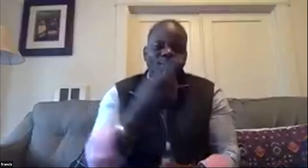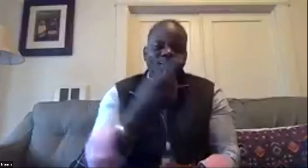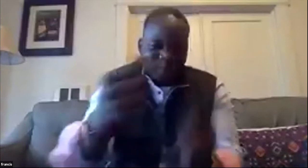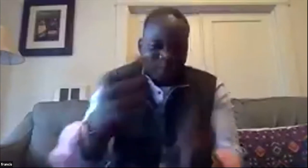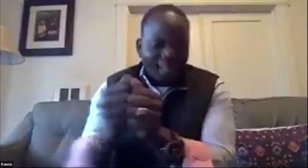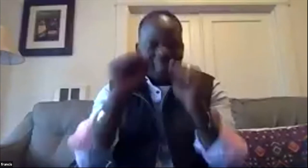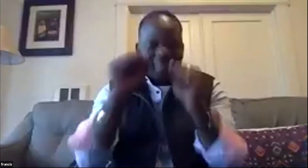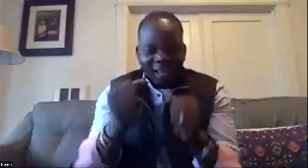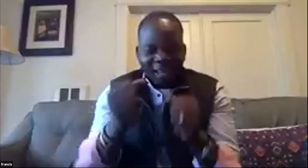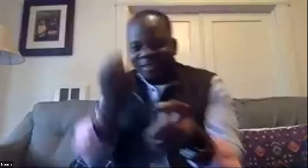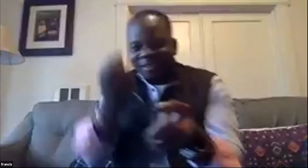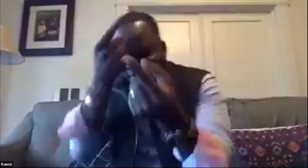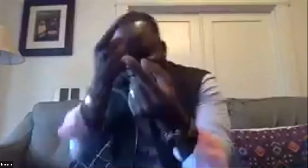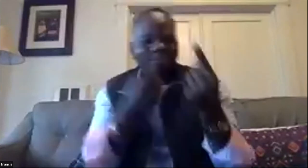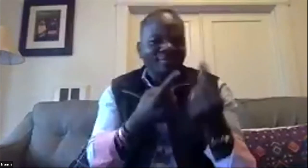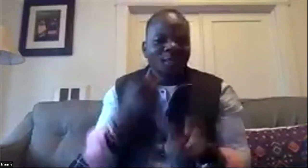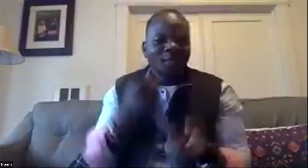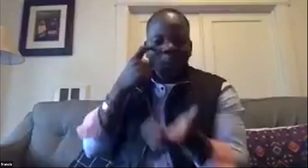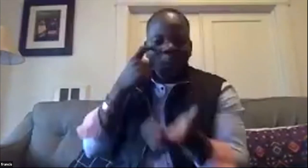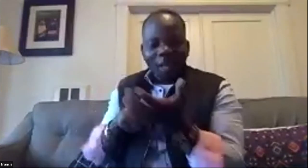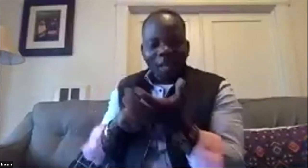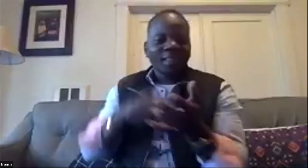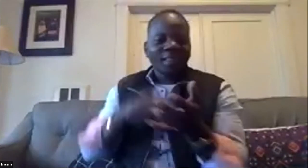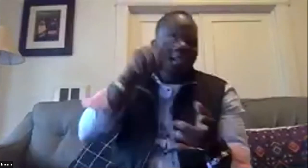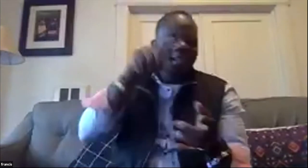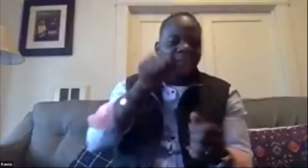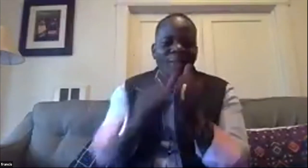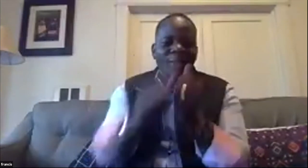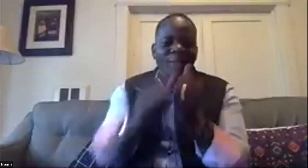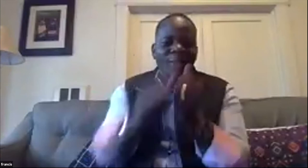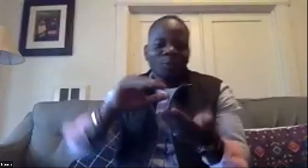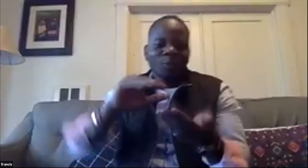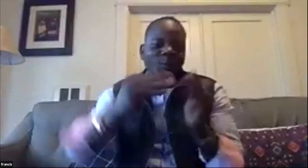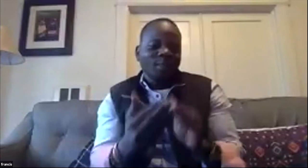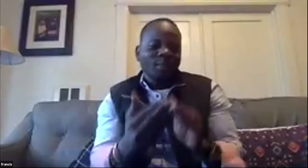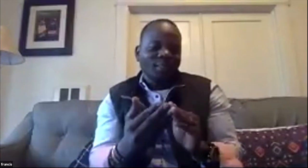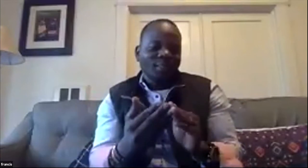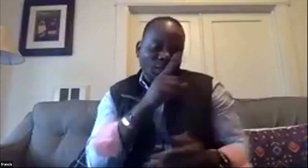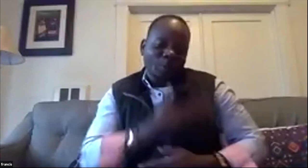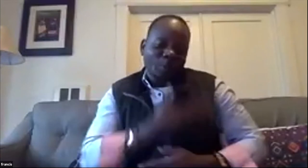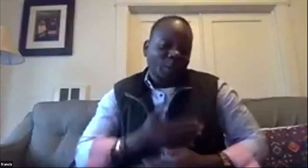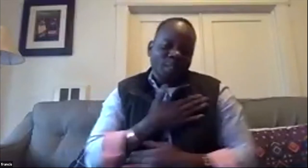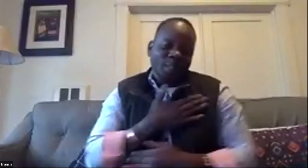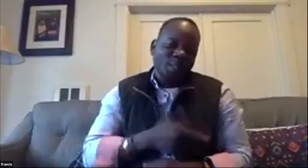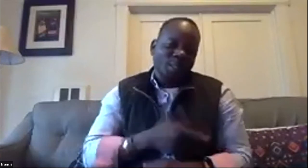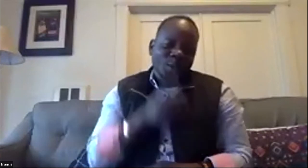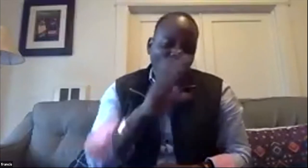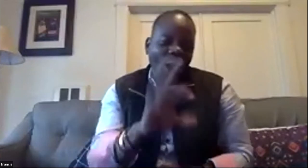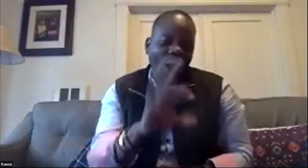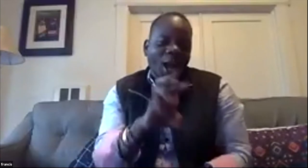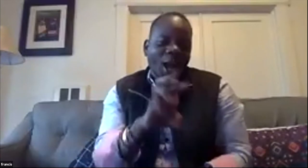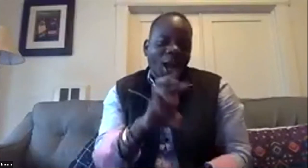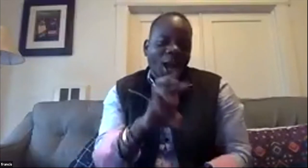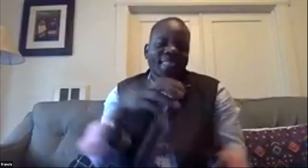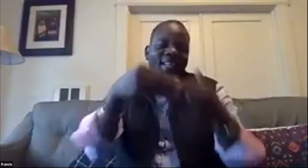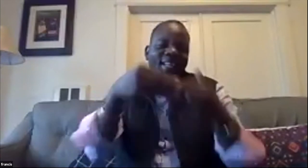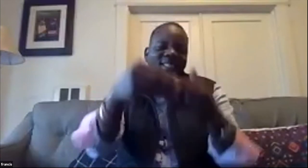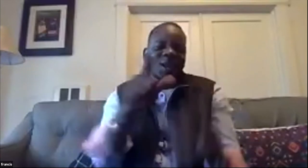this is not a solo adventure right it's we're all in community together we're all about empowering